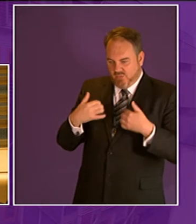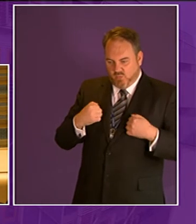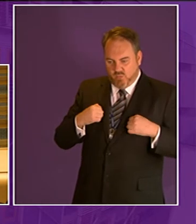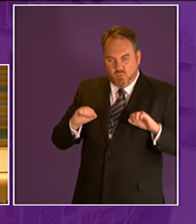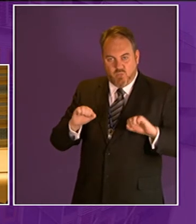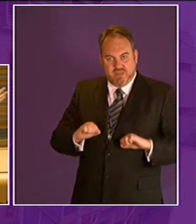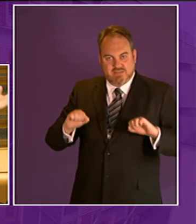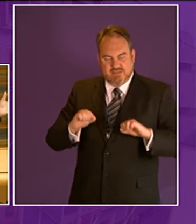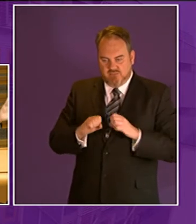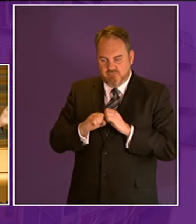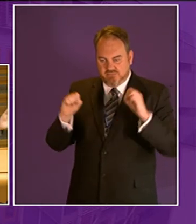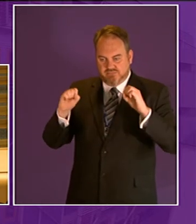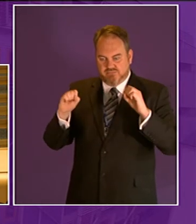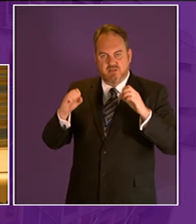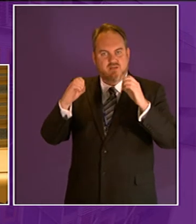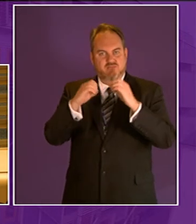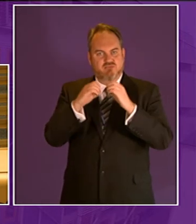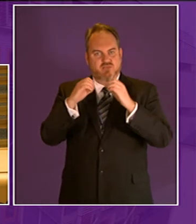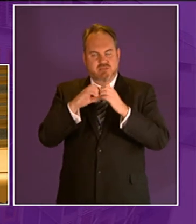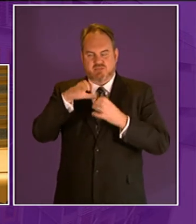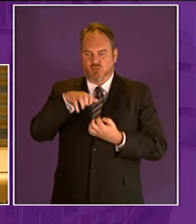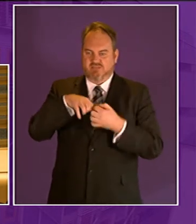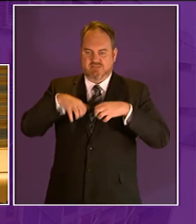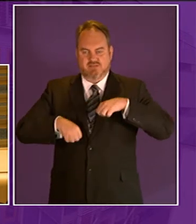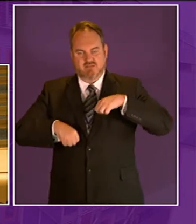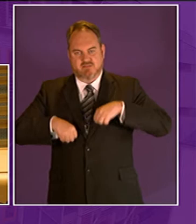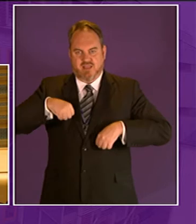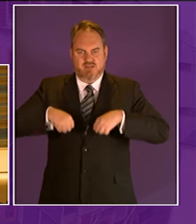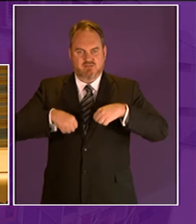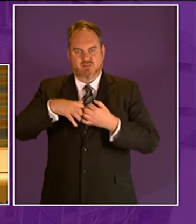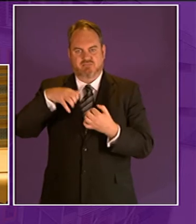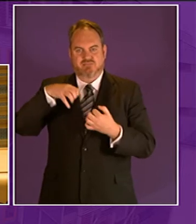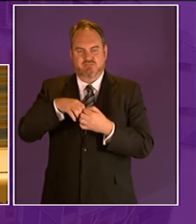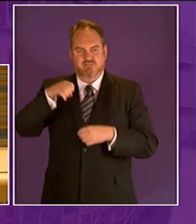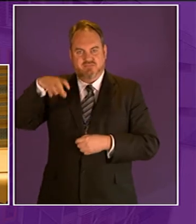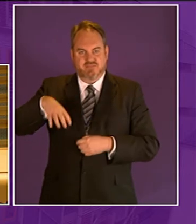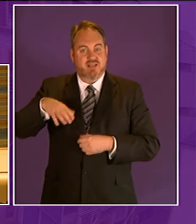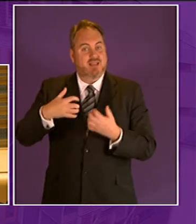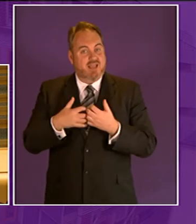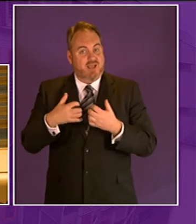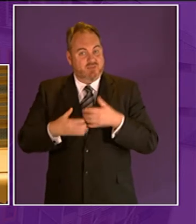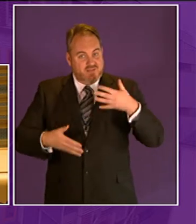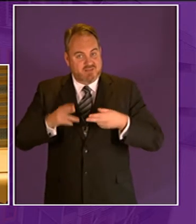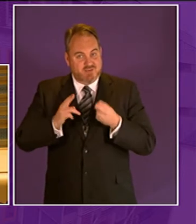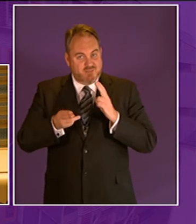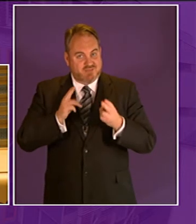brontosaurus now that makes me laugh out loud excuse me I don't know how BSL dealt with that but I know I'm like that that